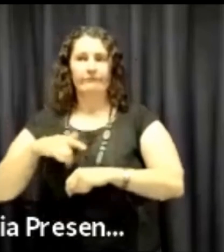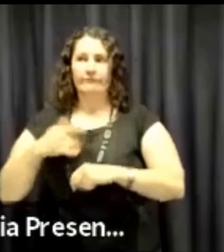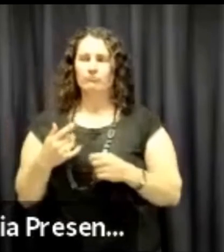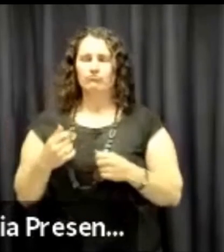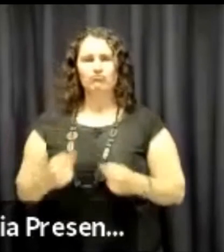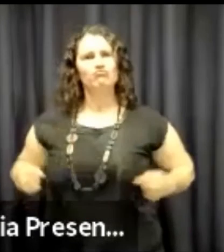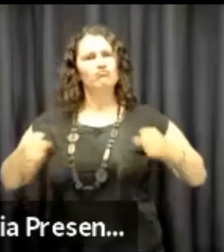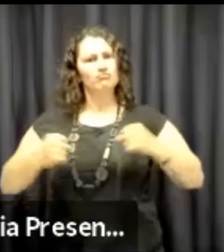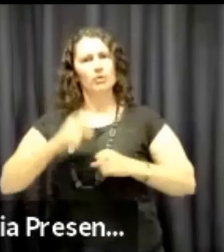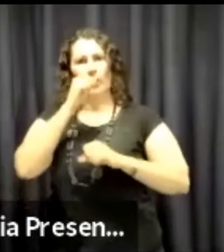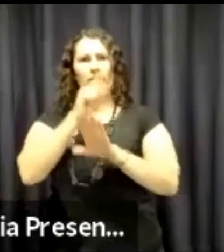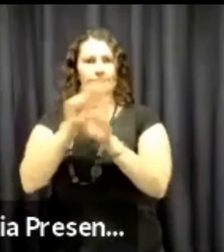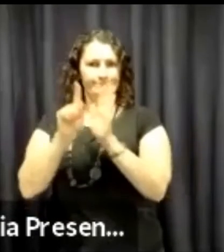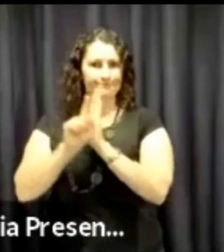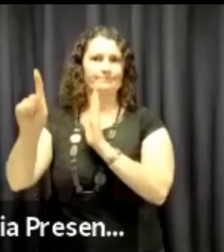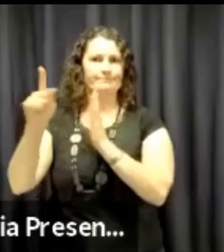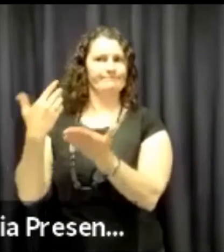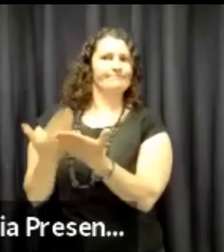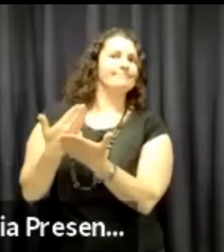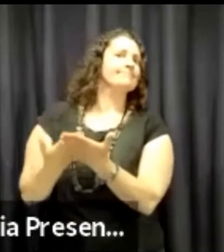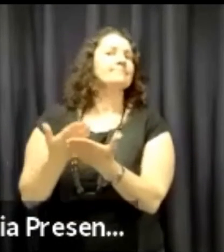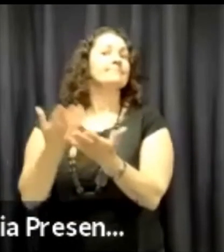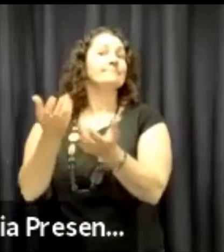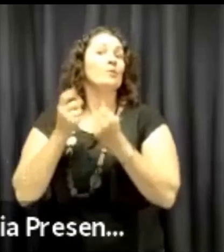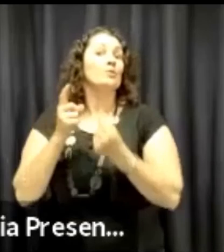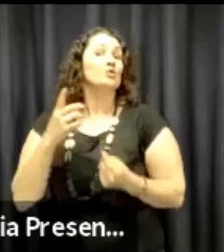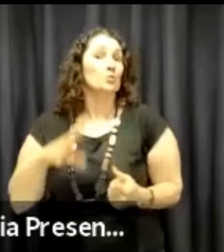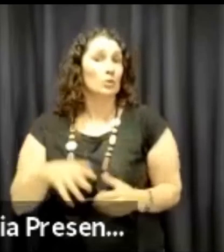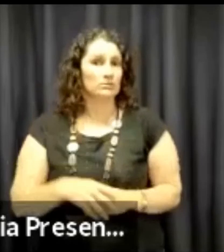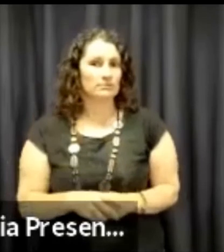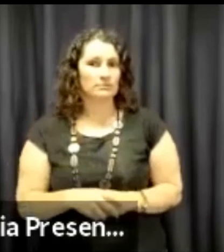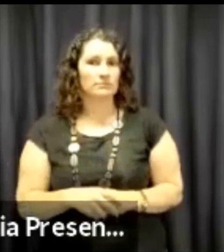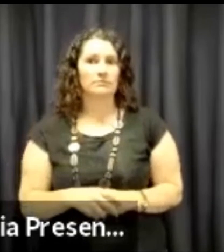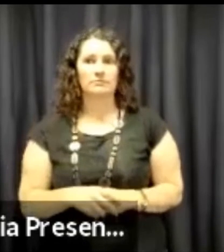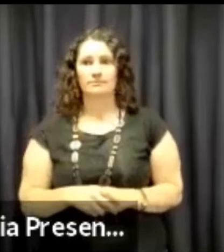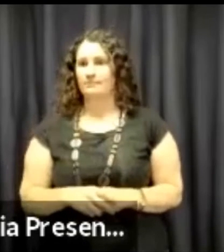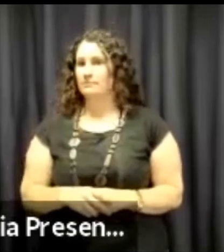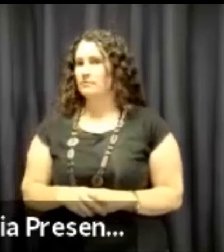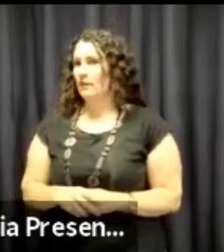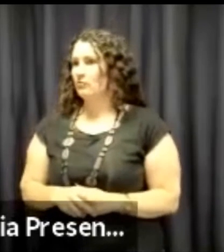advocate, feel confident and better able to speak on your own behalf.